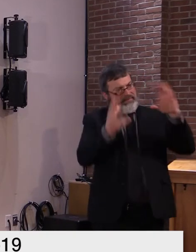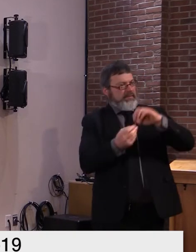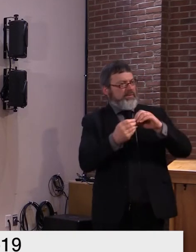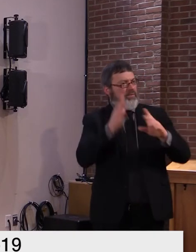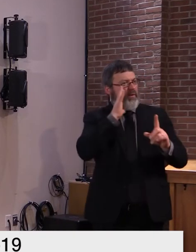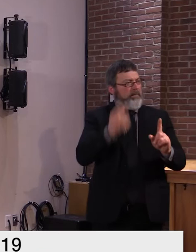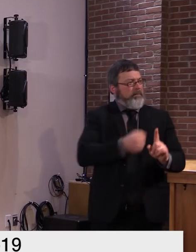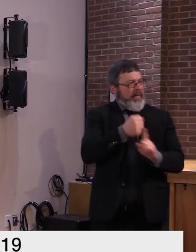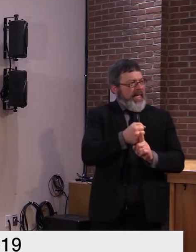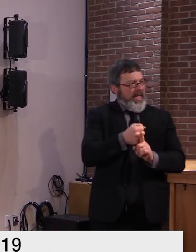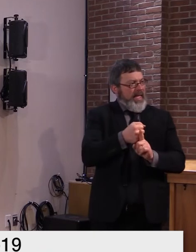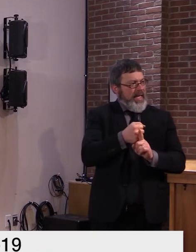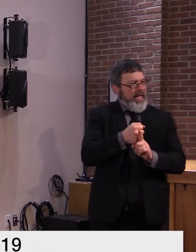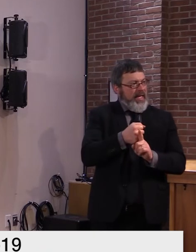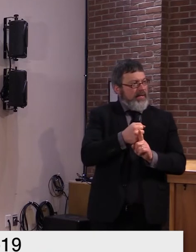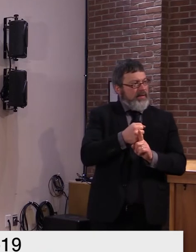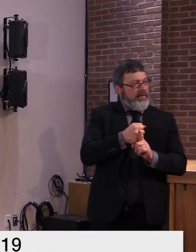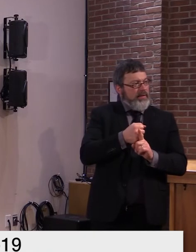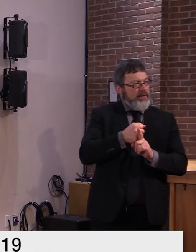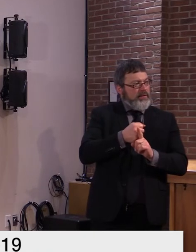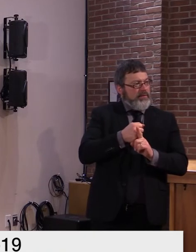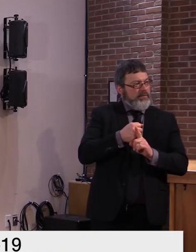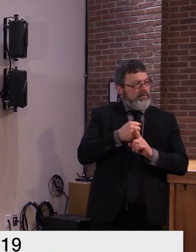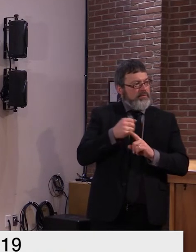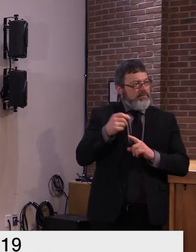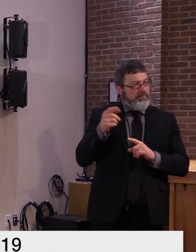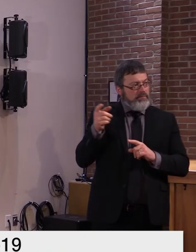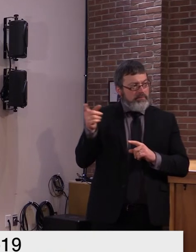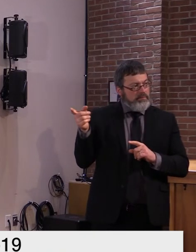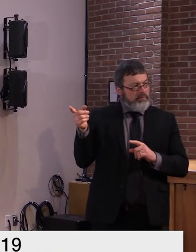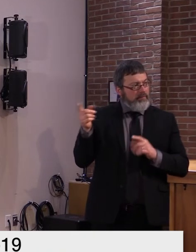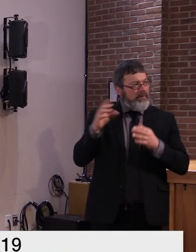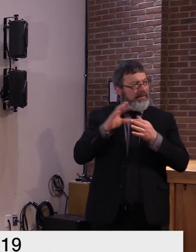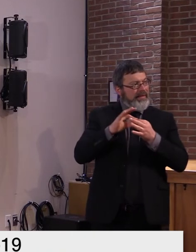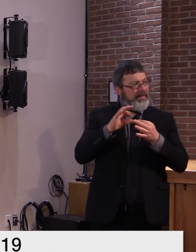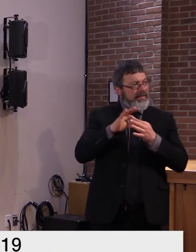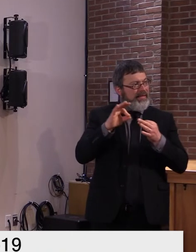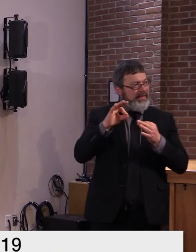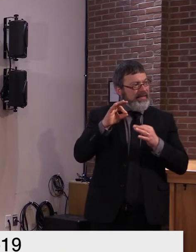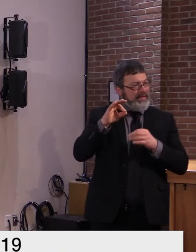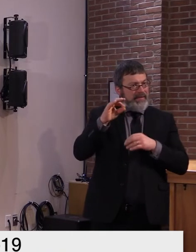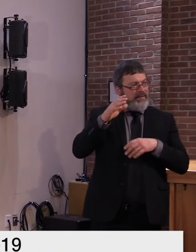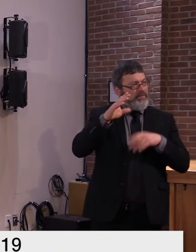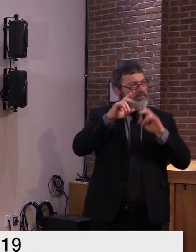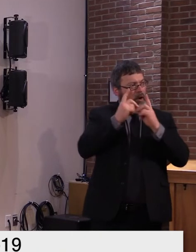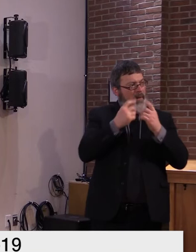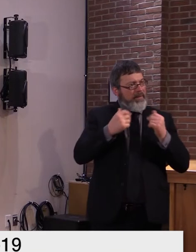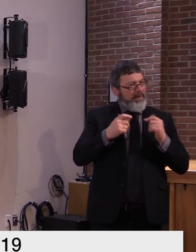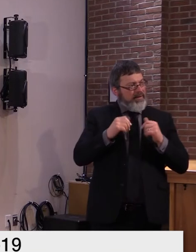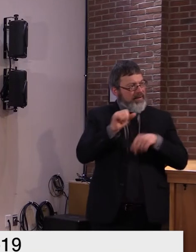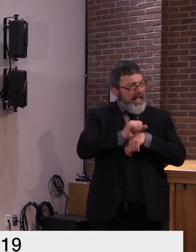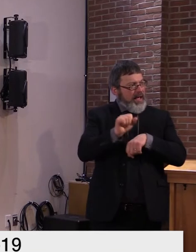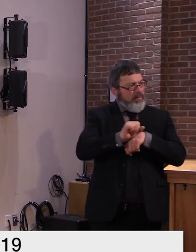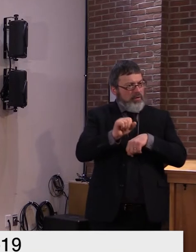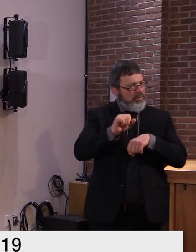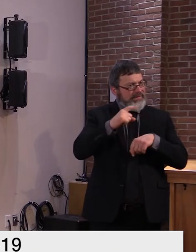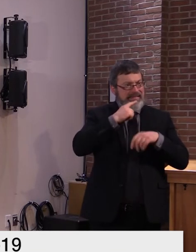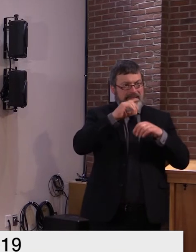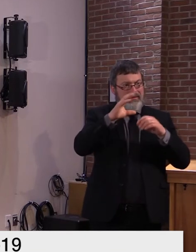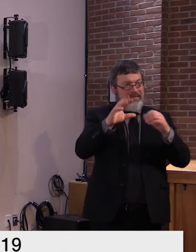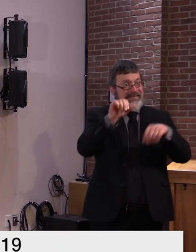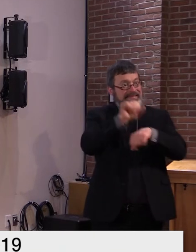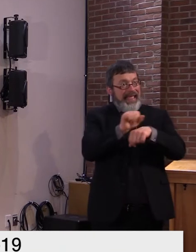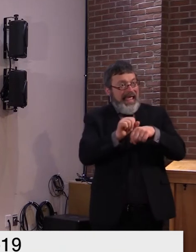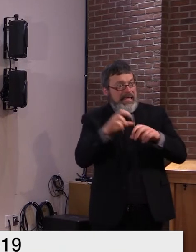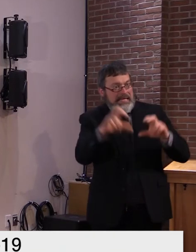about how there's no more state support for them the department of labor has said they can't extend the insurance benefits without another stimulus package